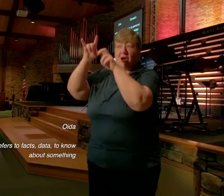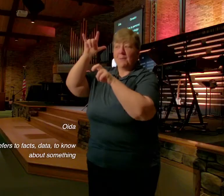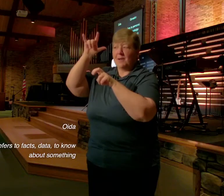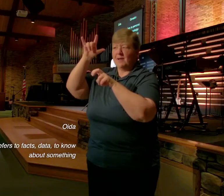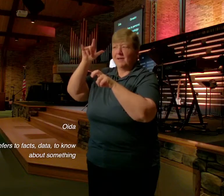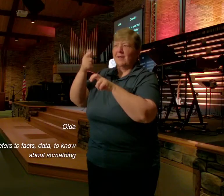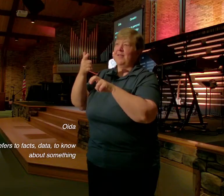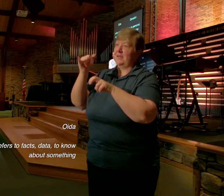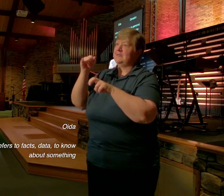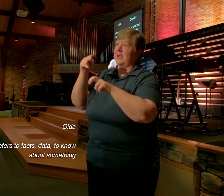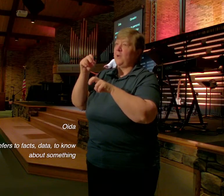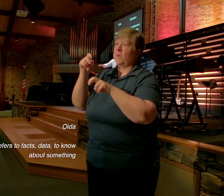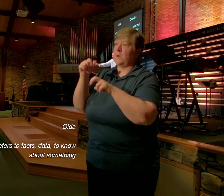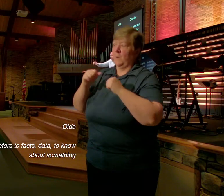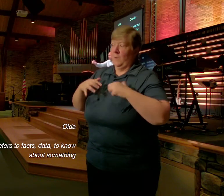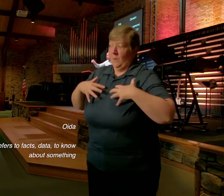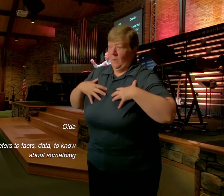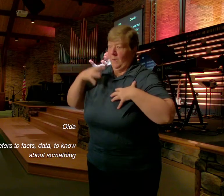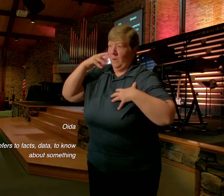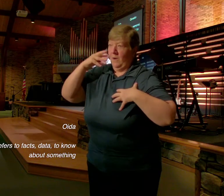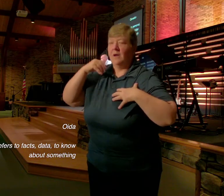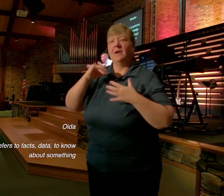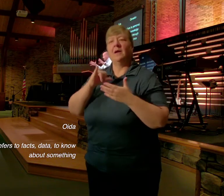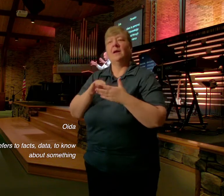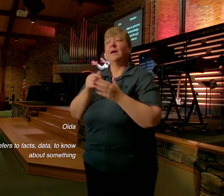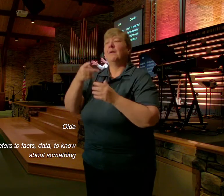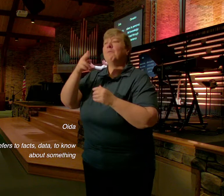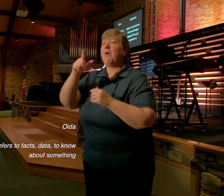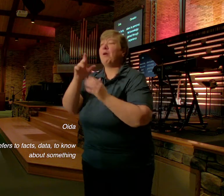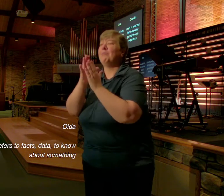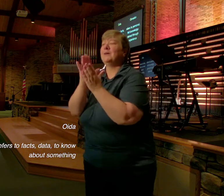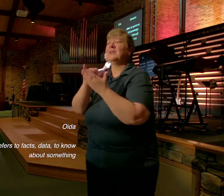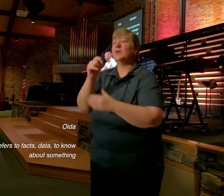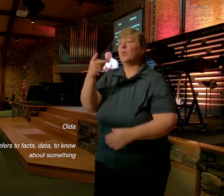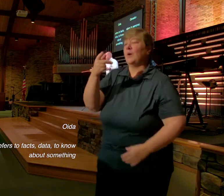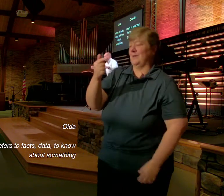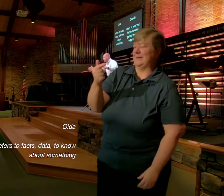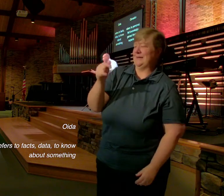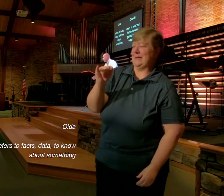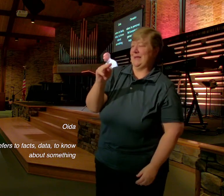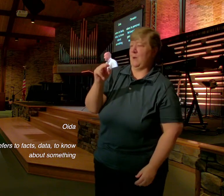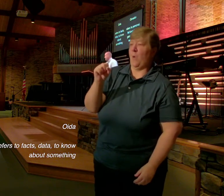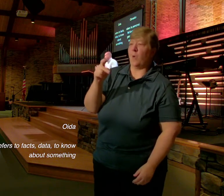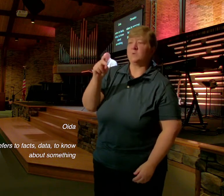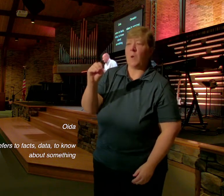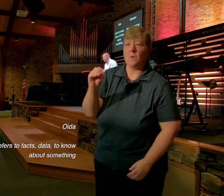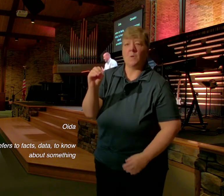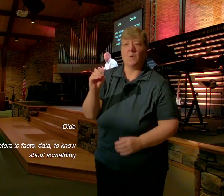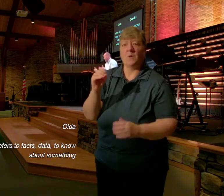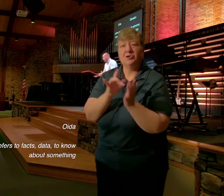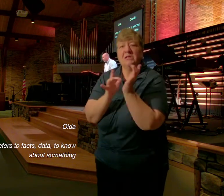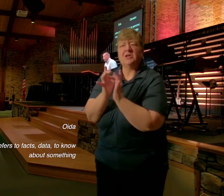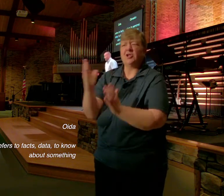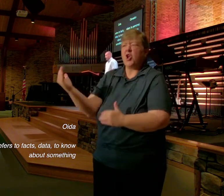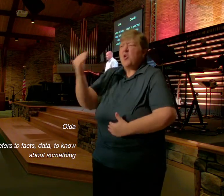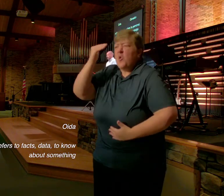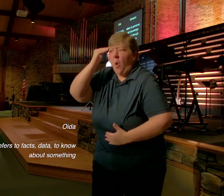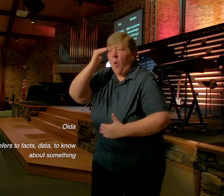is praying That you would Genoska Jesus That you would Know him Experience him More and more